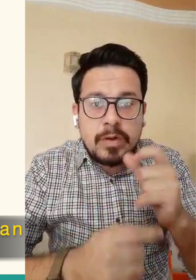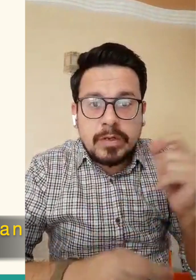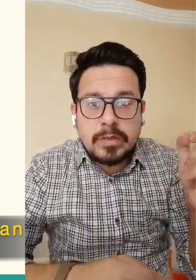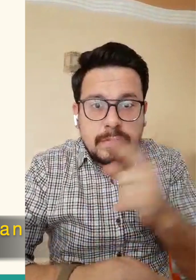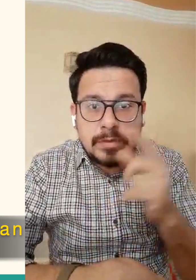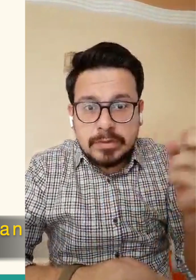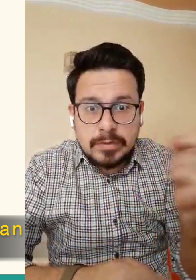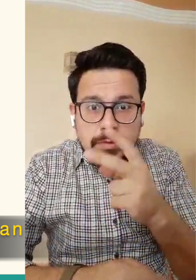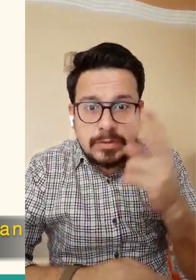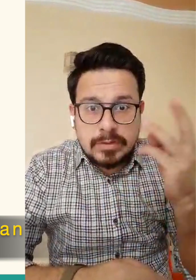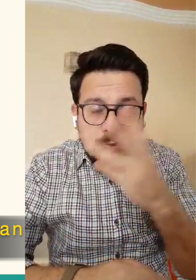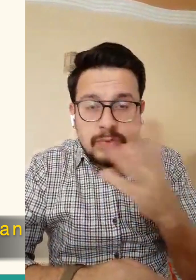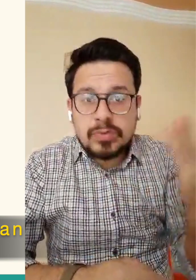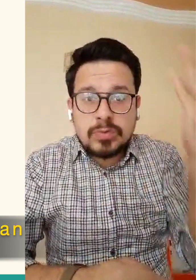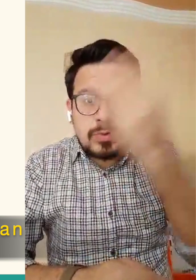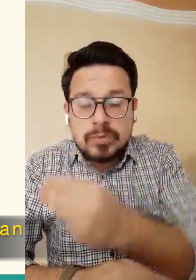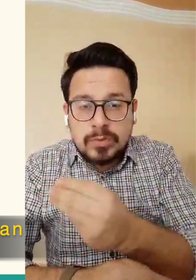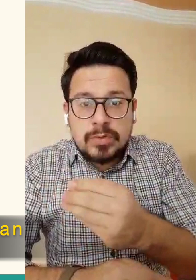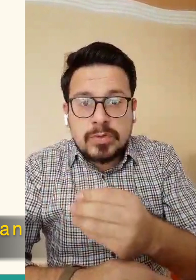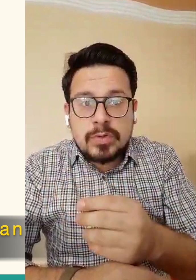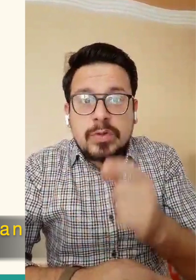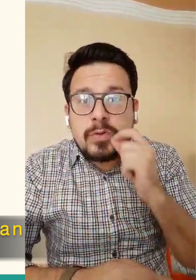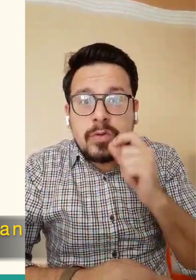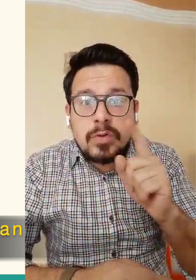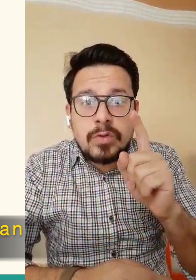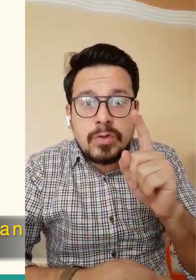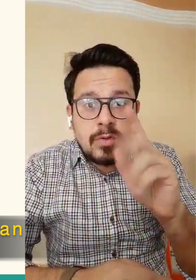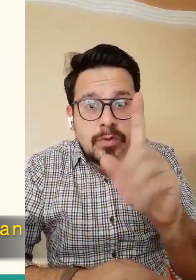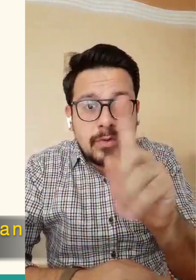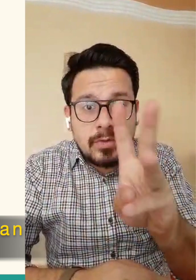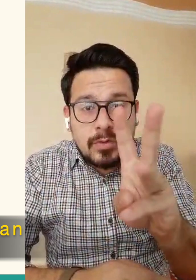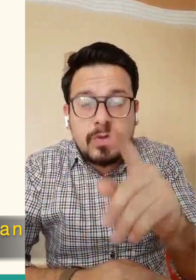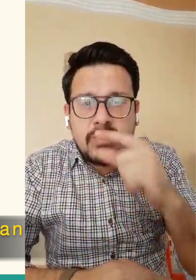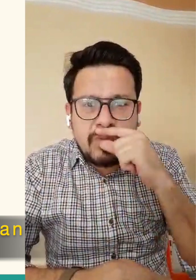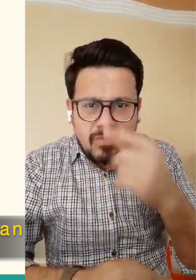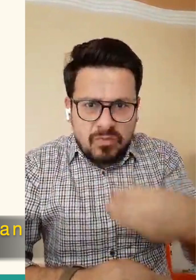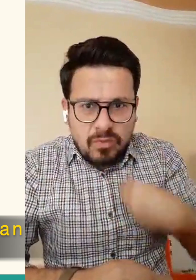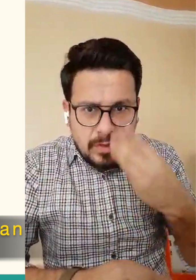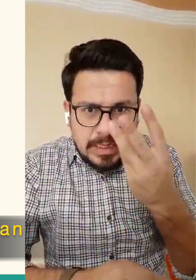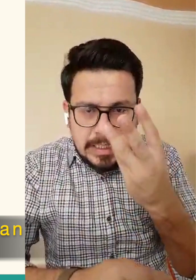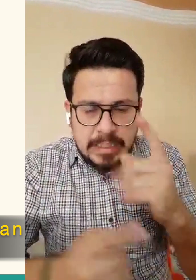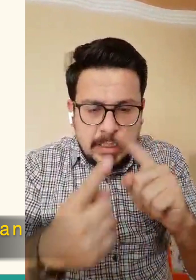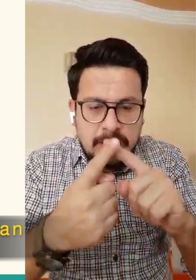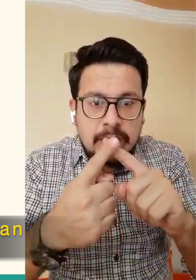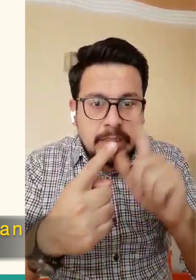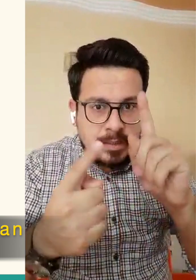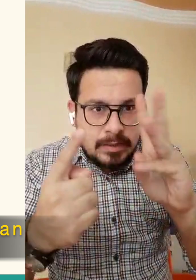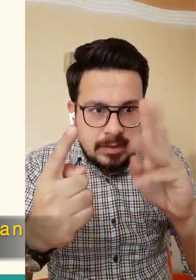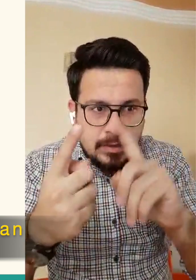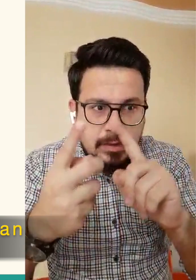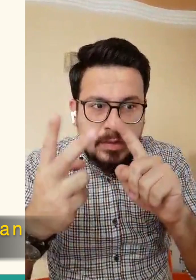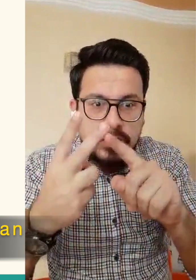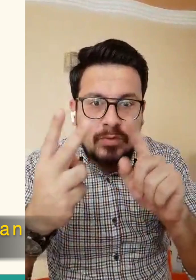O Abu Zhaar, if you fast three days of every month, then fast the 13th,